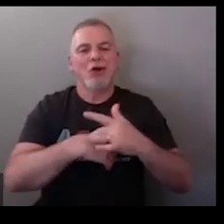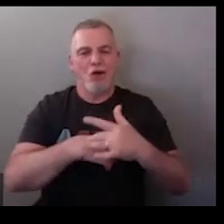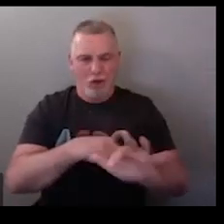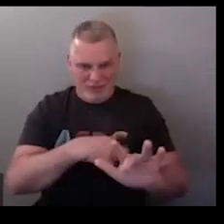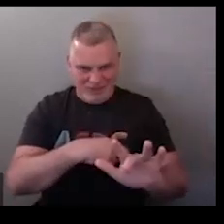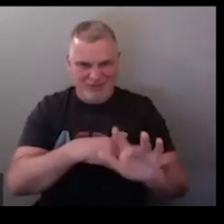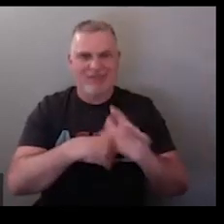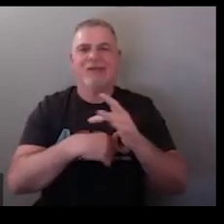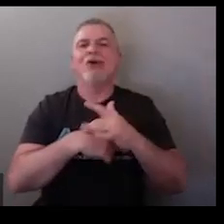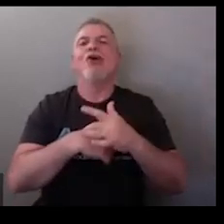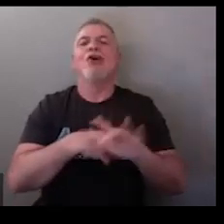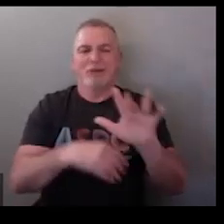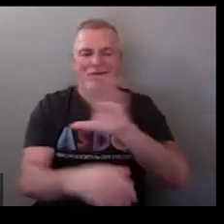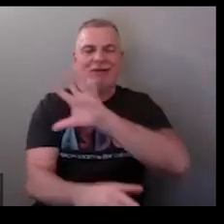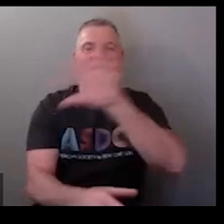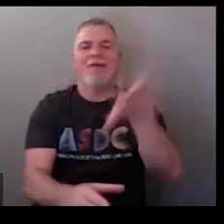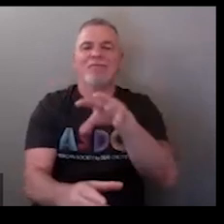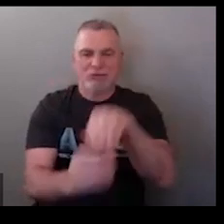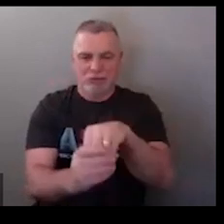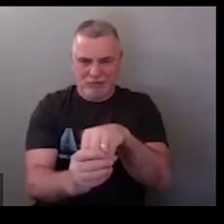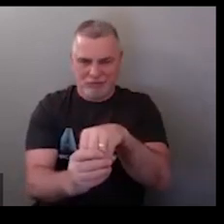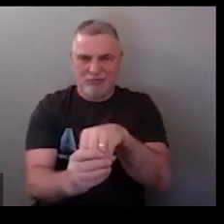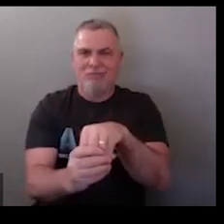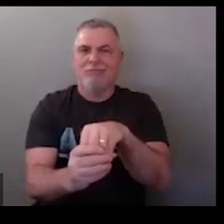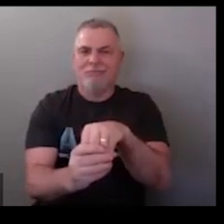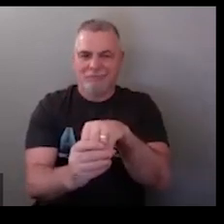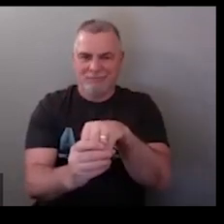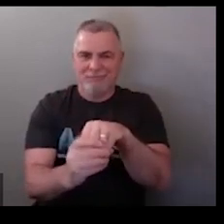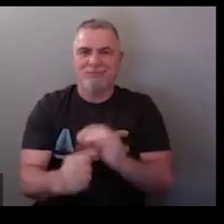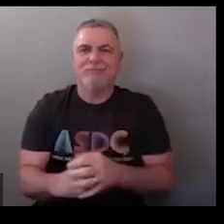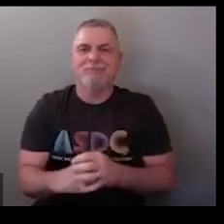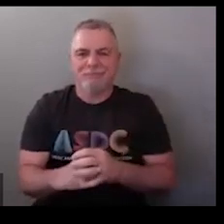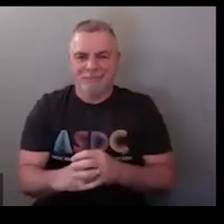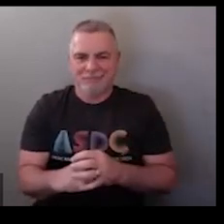early and then the sign for intervention that's typically what we see